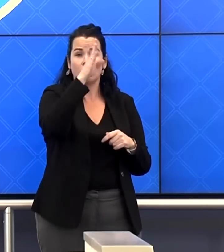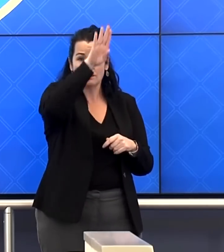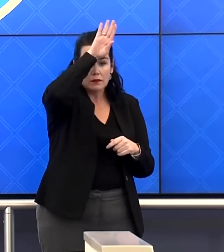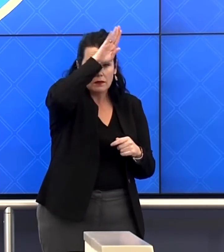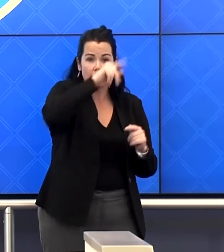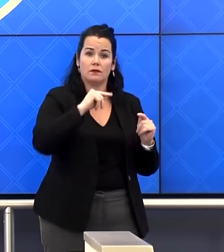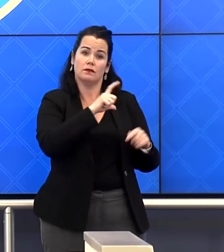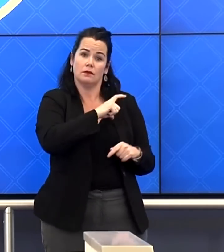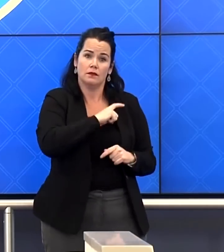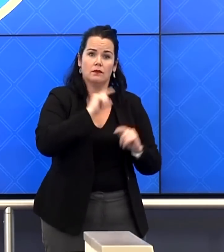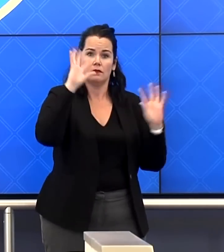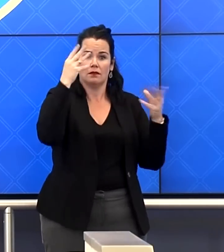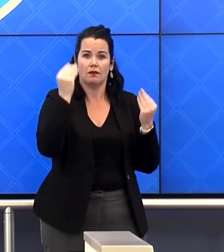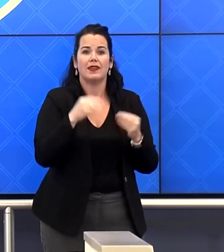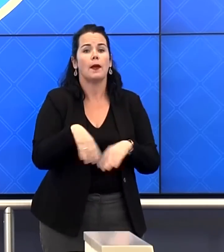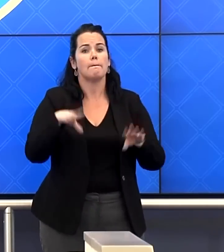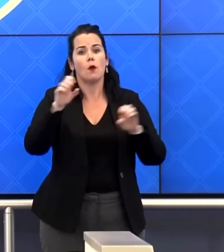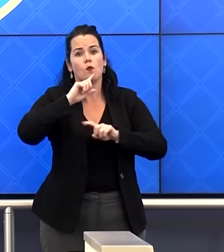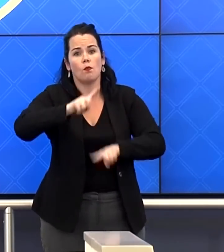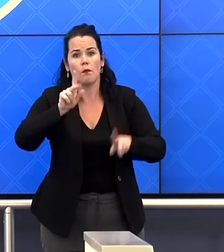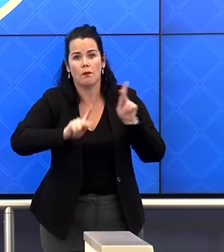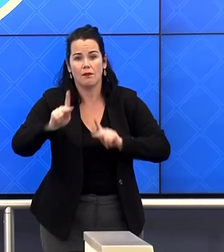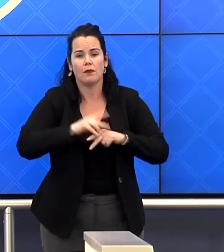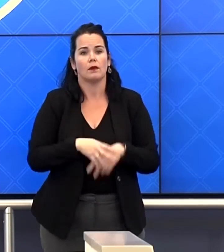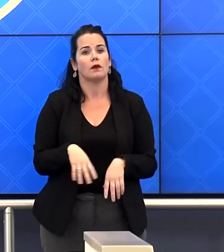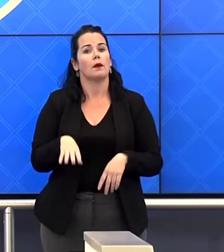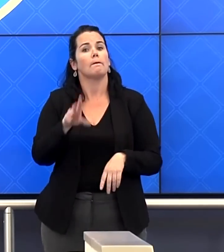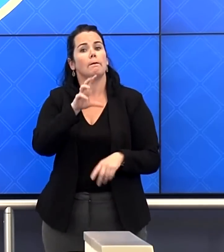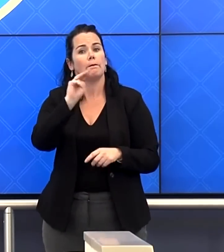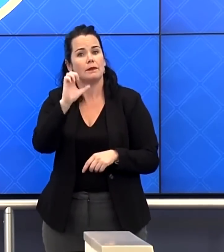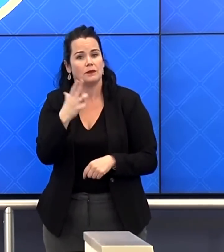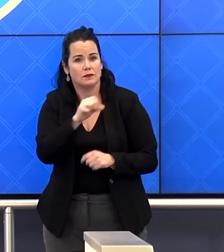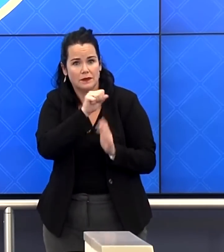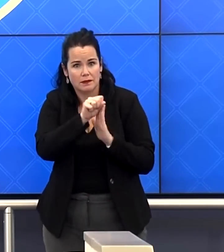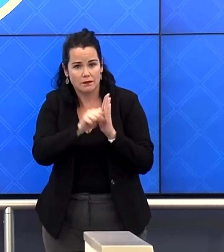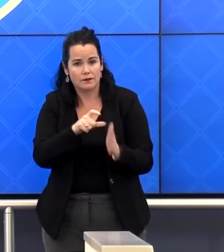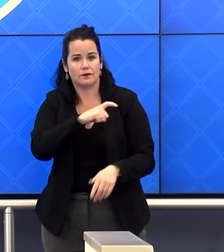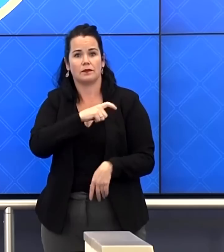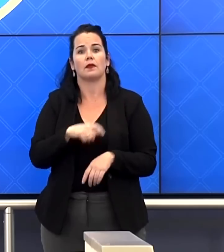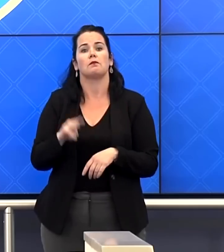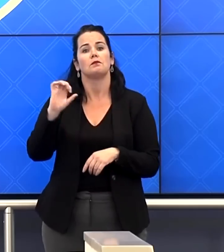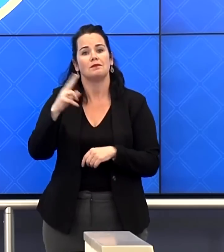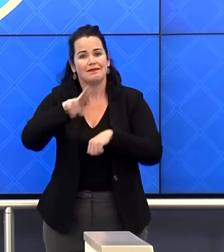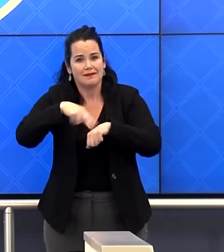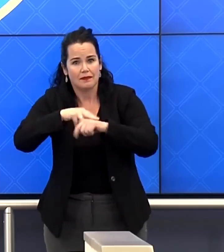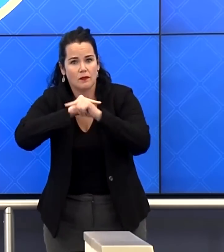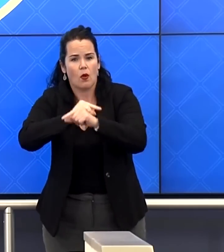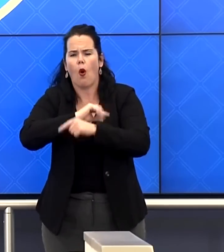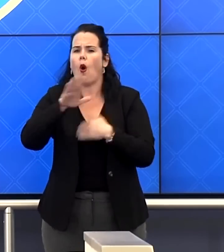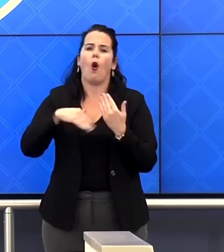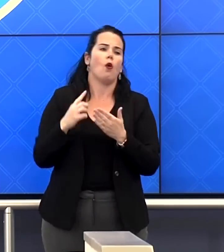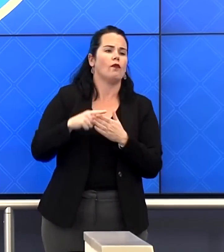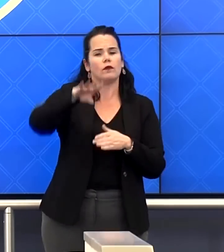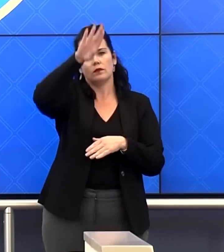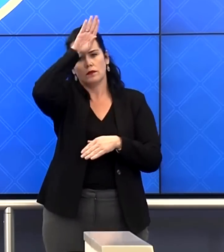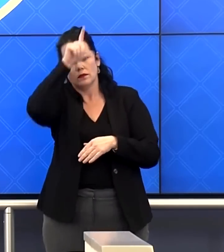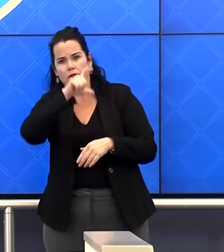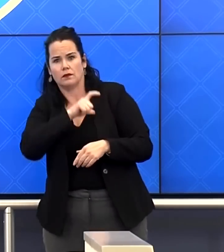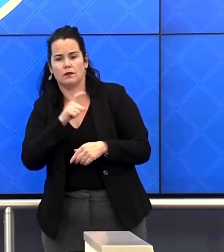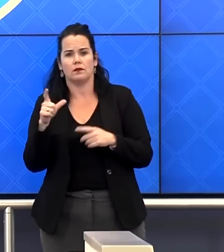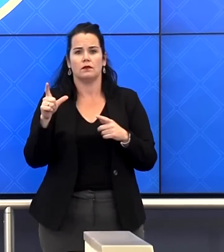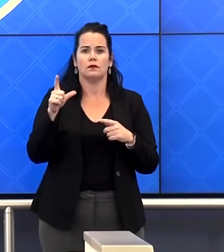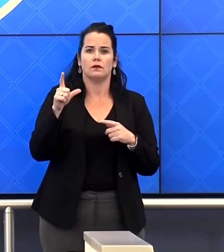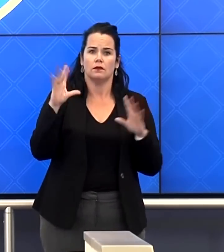response officials, the Michigan State Police, the Michigan National Guard, all of the first responders at the local level,